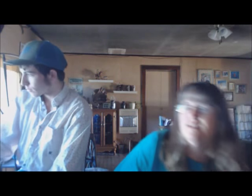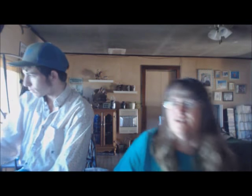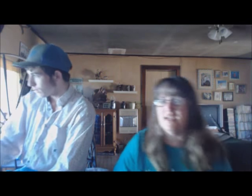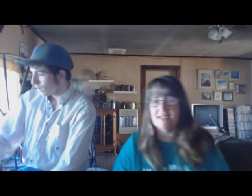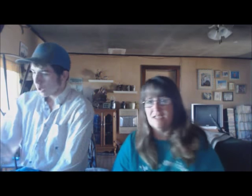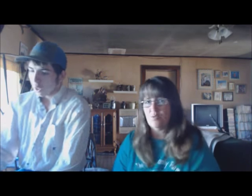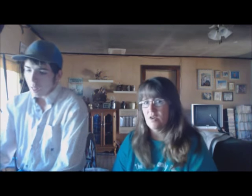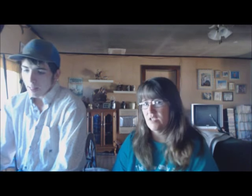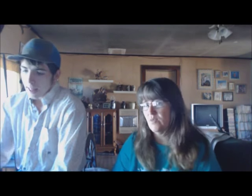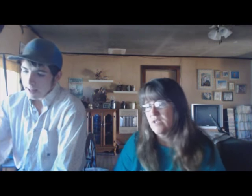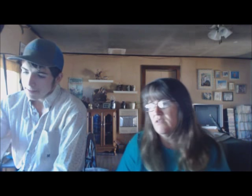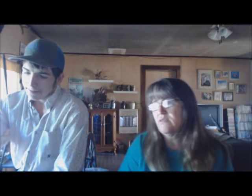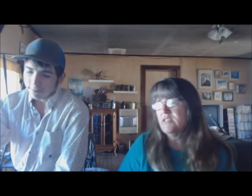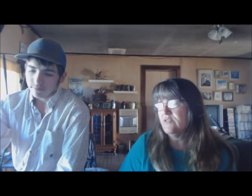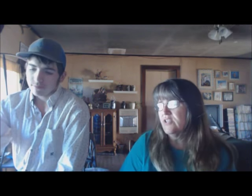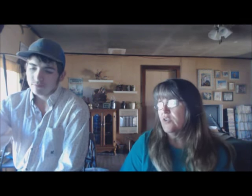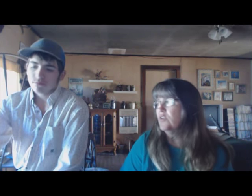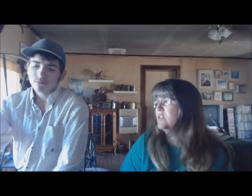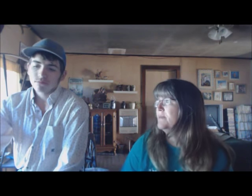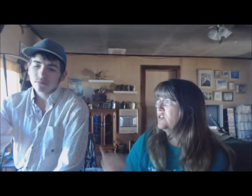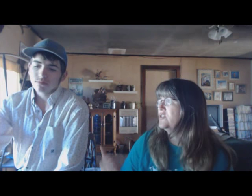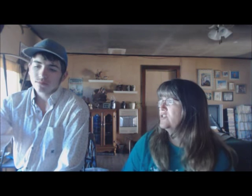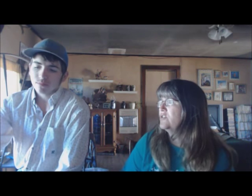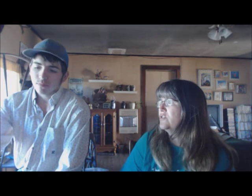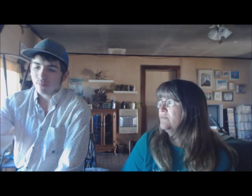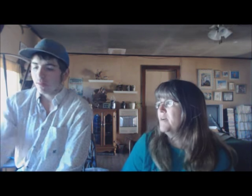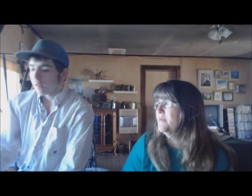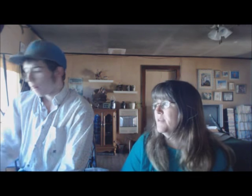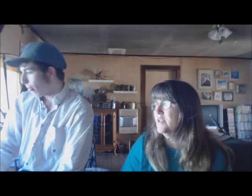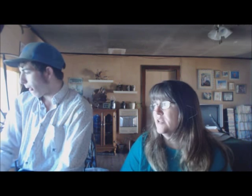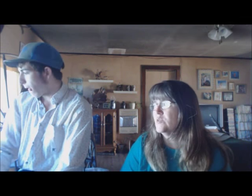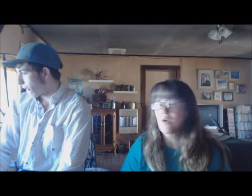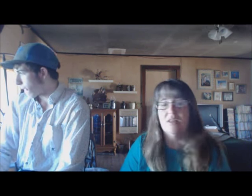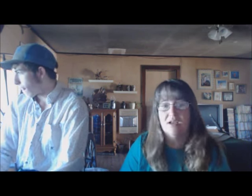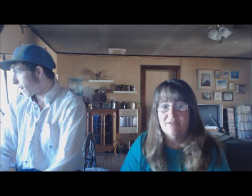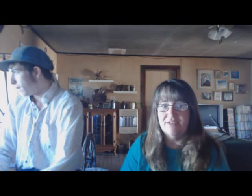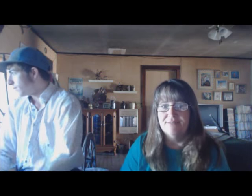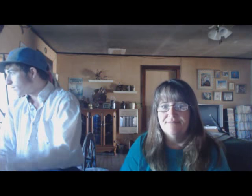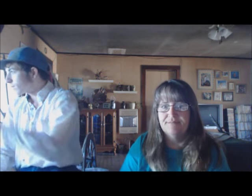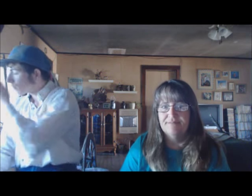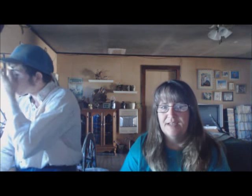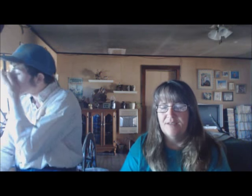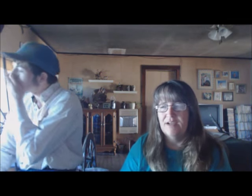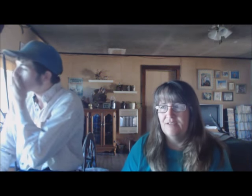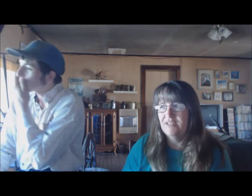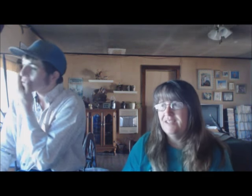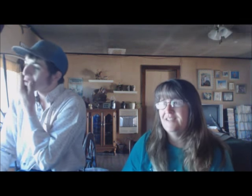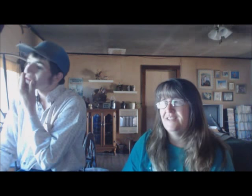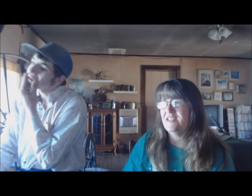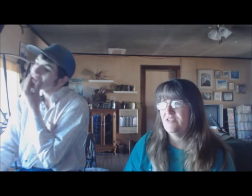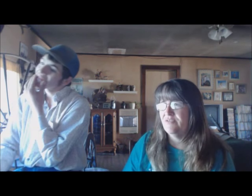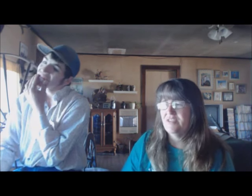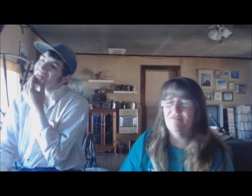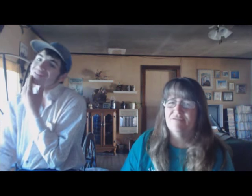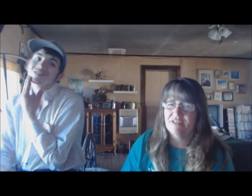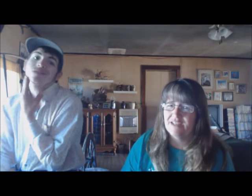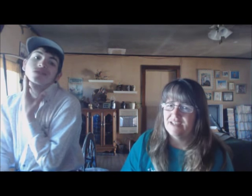on their antique walking wheel, which is really cool. It's about two years older than mine, but not as well loved. Uh, well, it's actually really, really